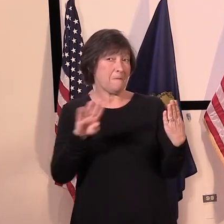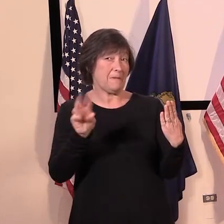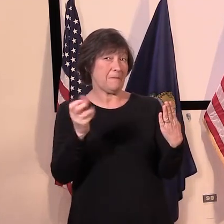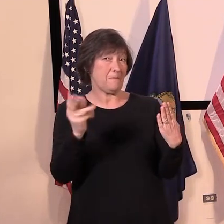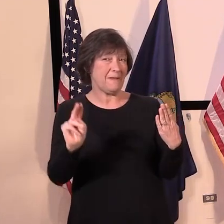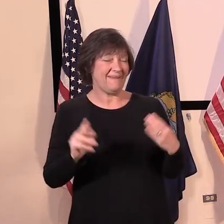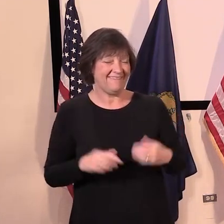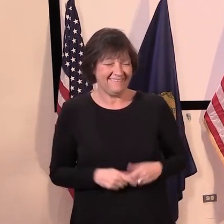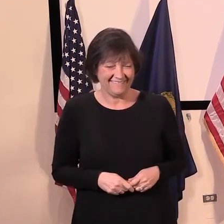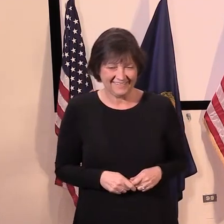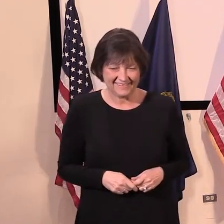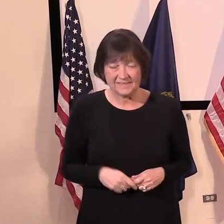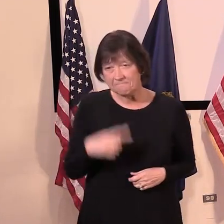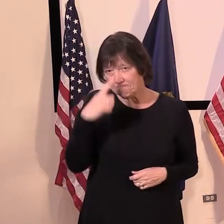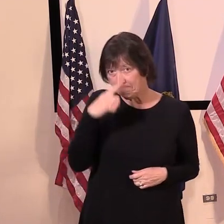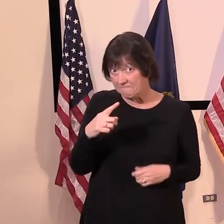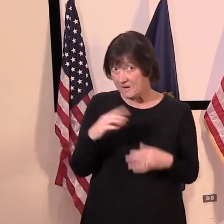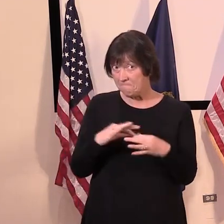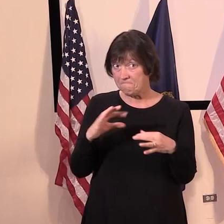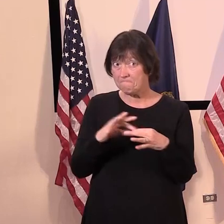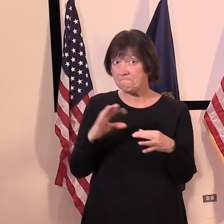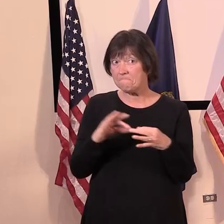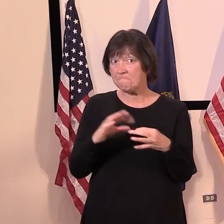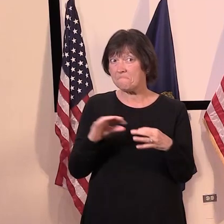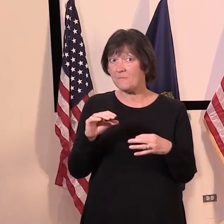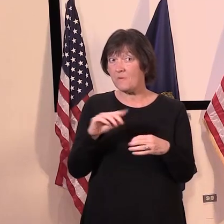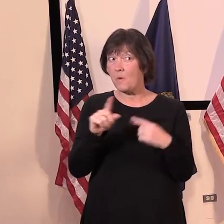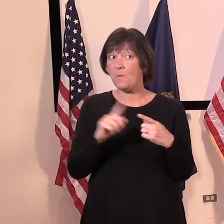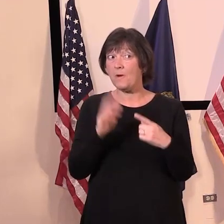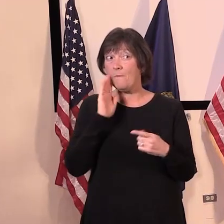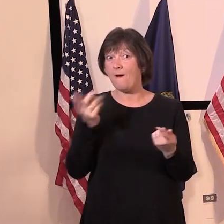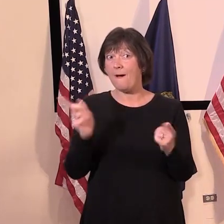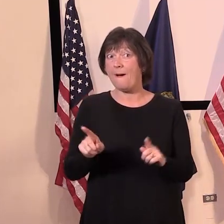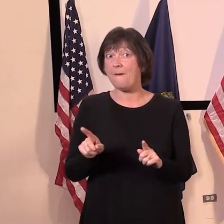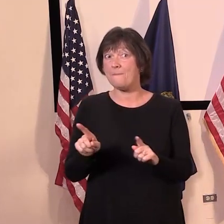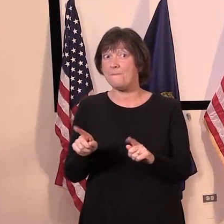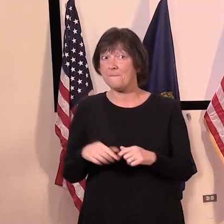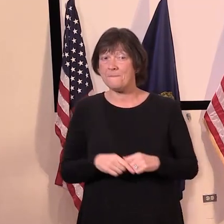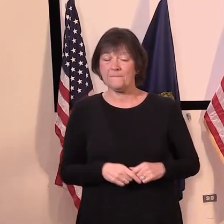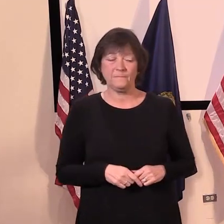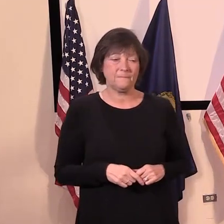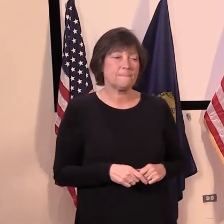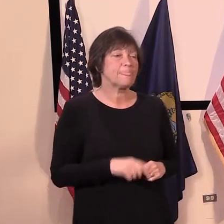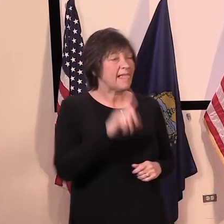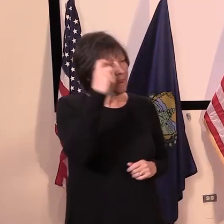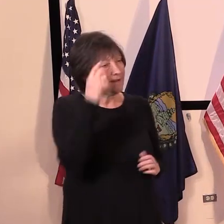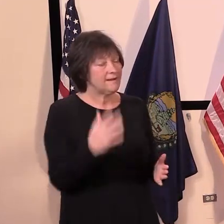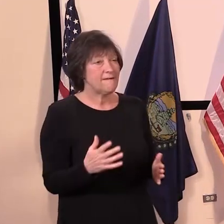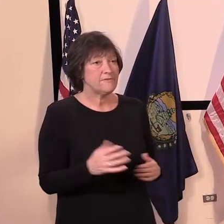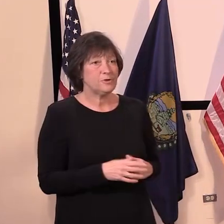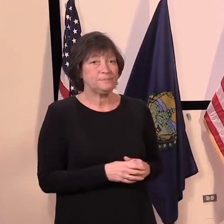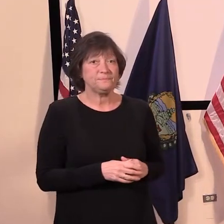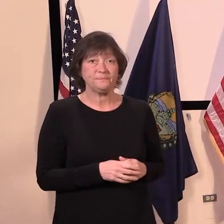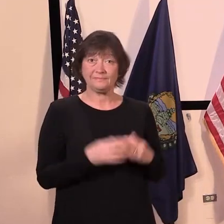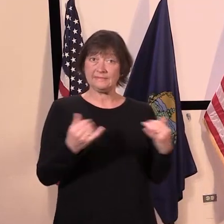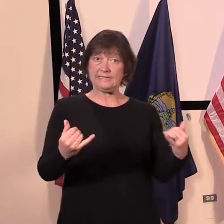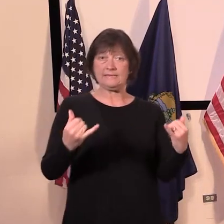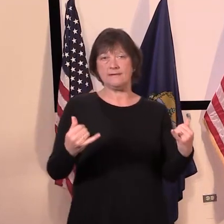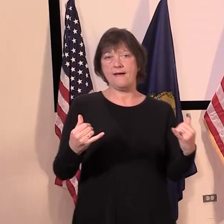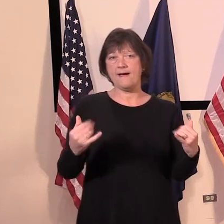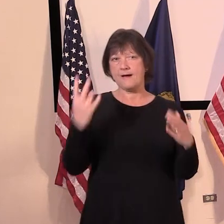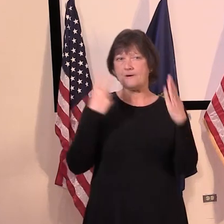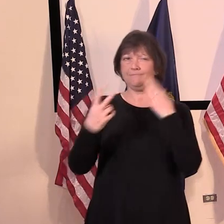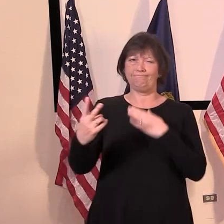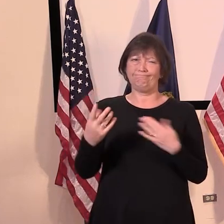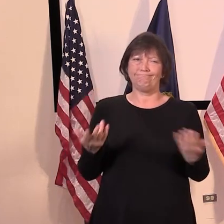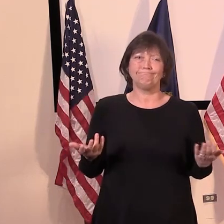And can you kind of give an update when that's going to happen? Thanks. Yeah. Again, very difficult to determine at this point in time.